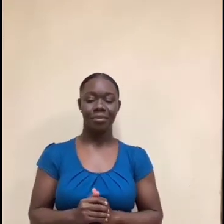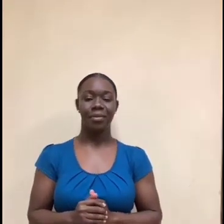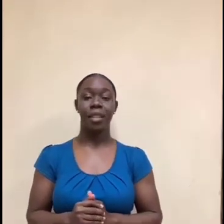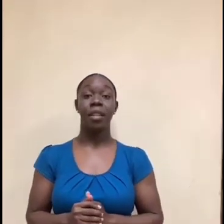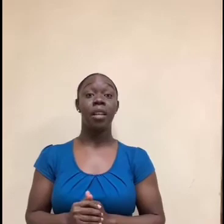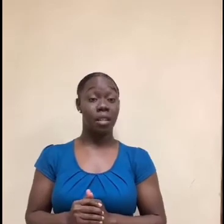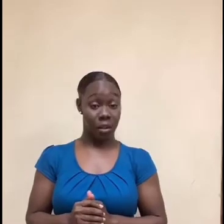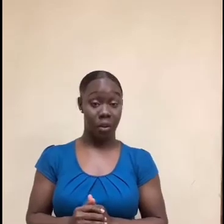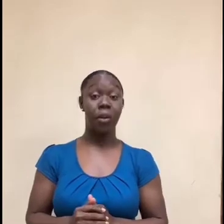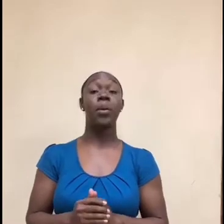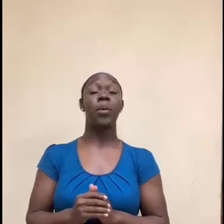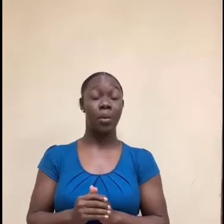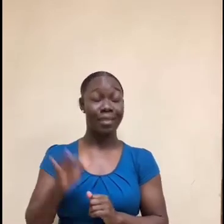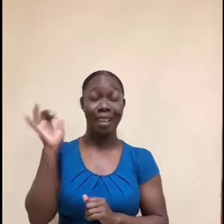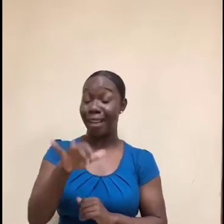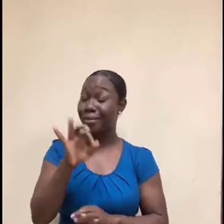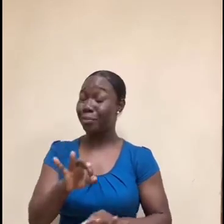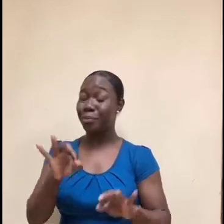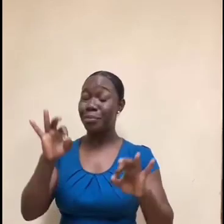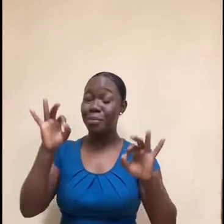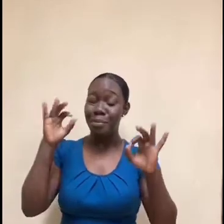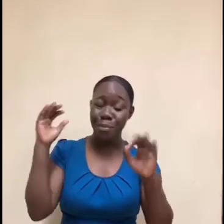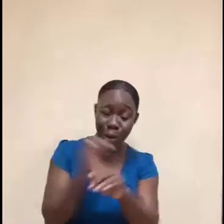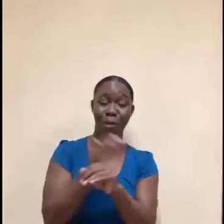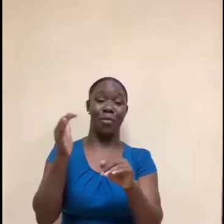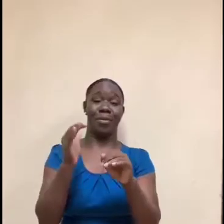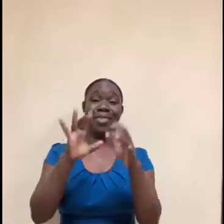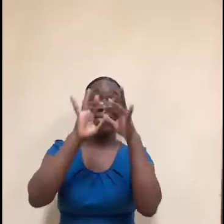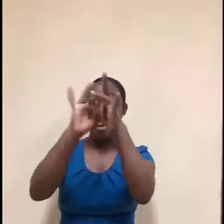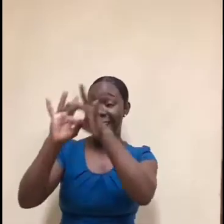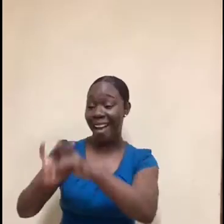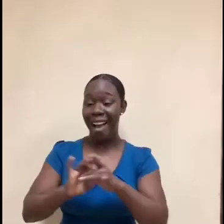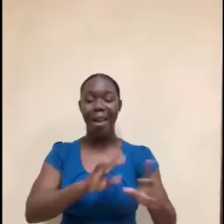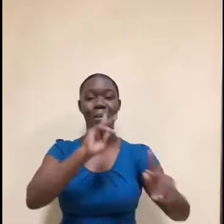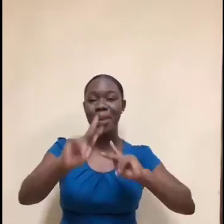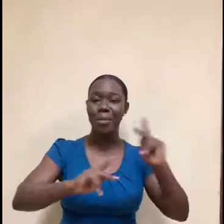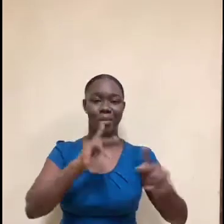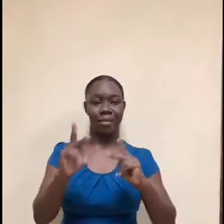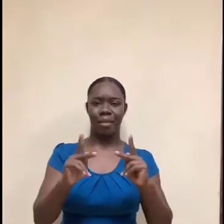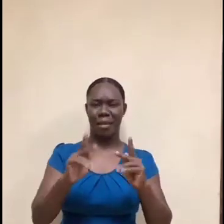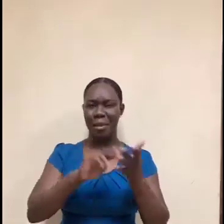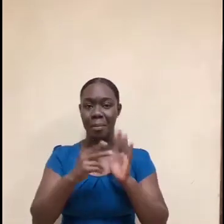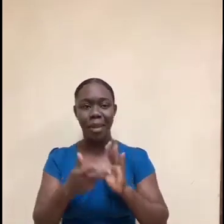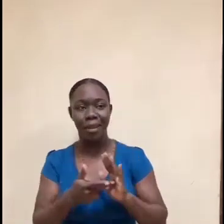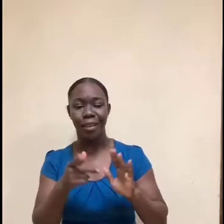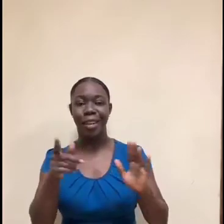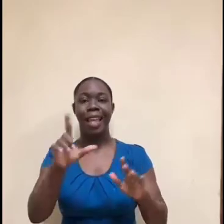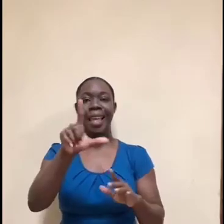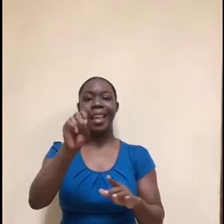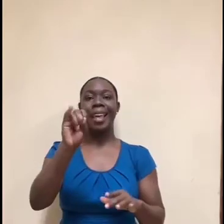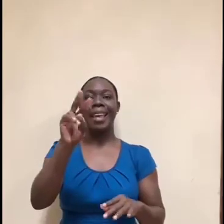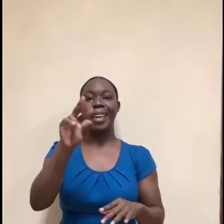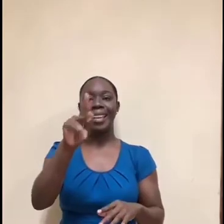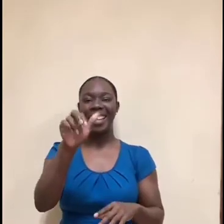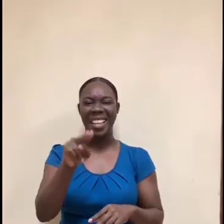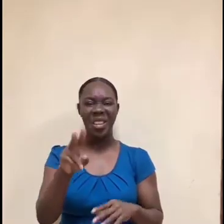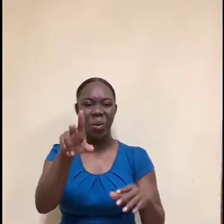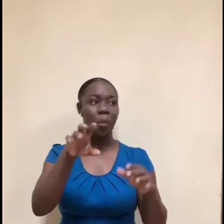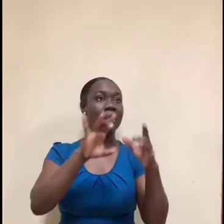real relationships. And you can't just connect with somebody on LinkedIn and think that everyone's going to do a job search for you. You have to put in the work and